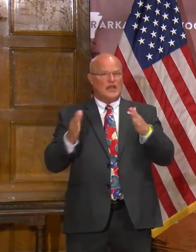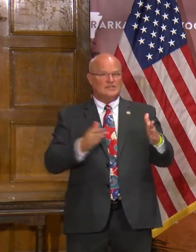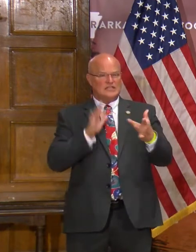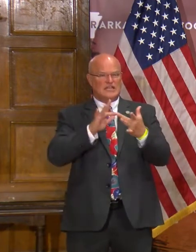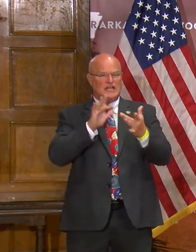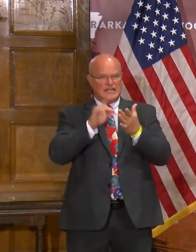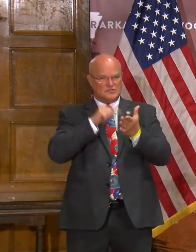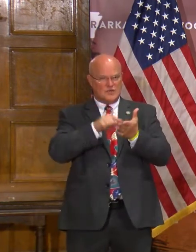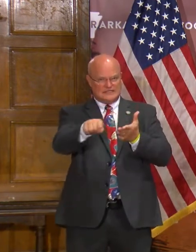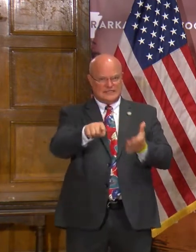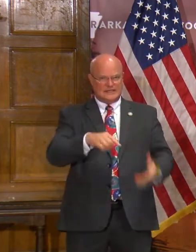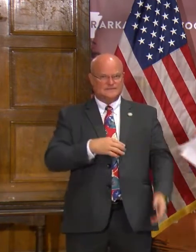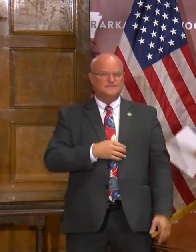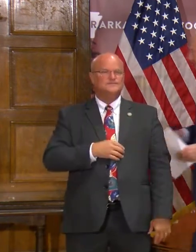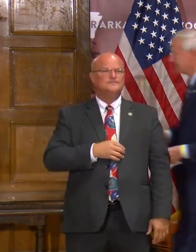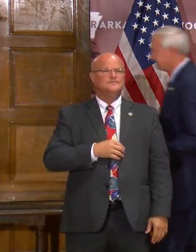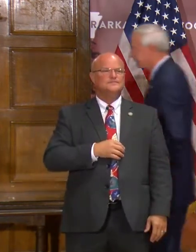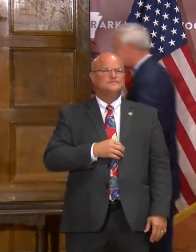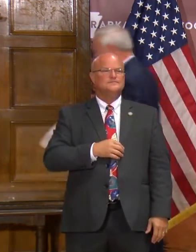contact tracing.